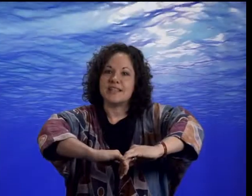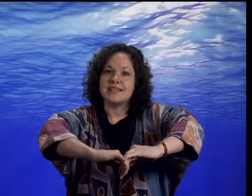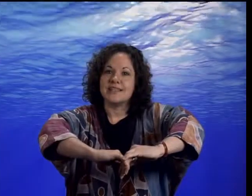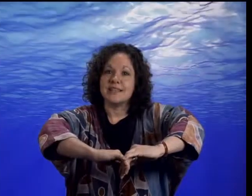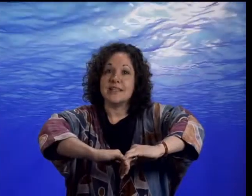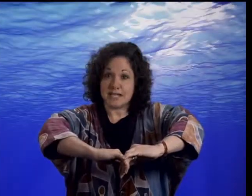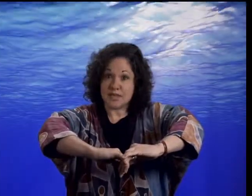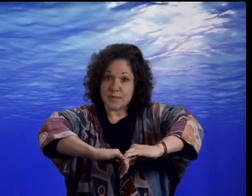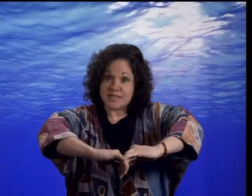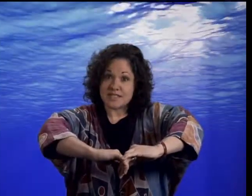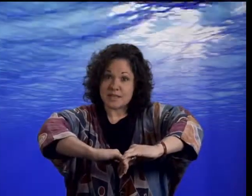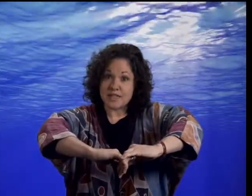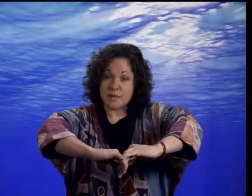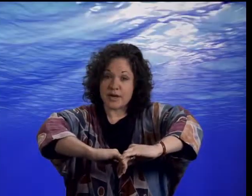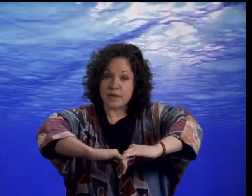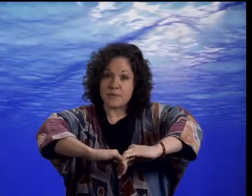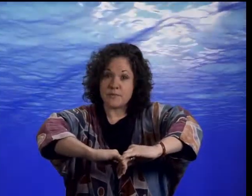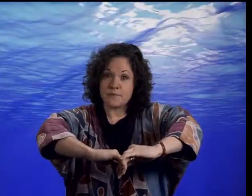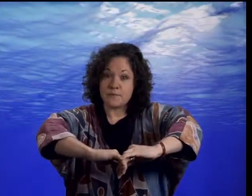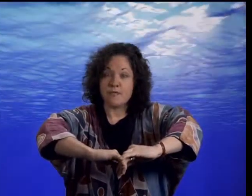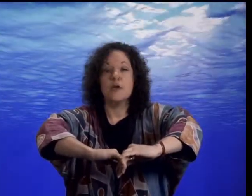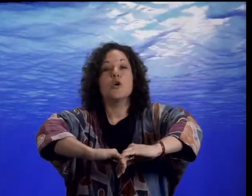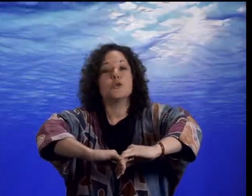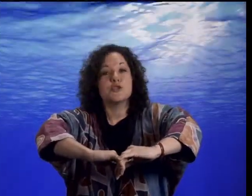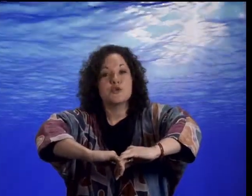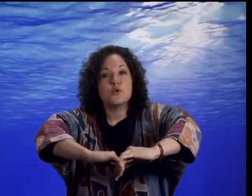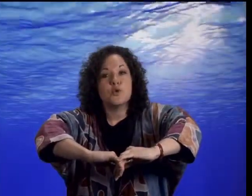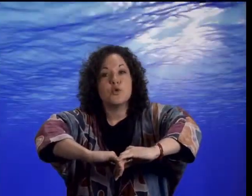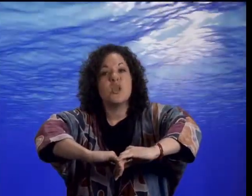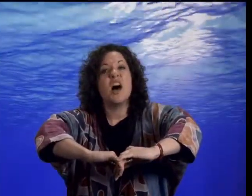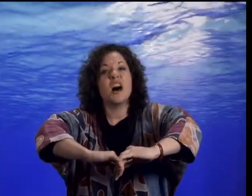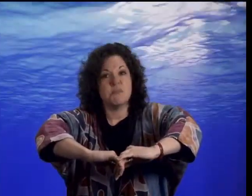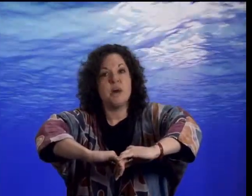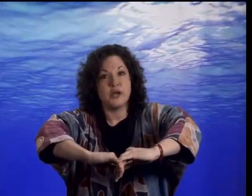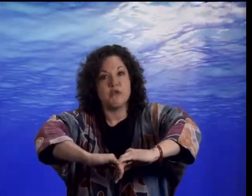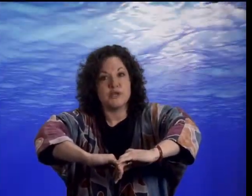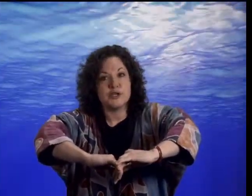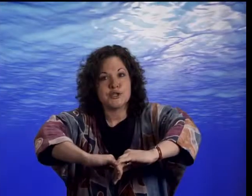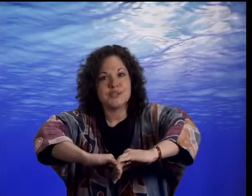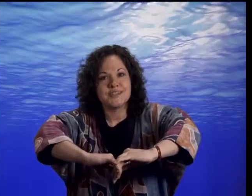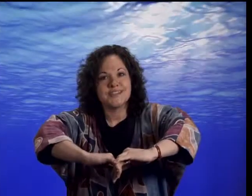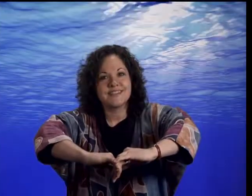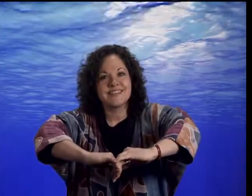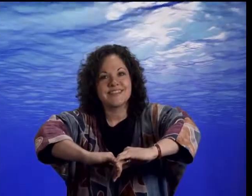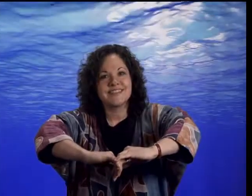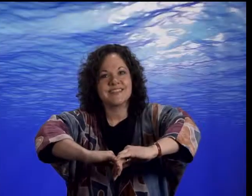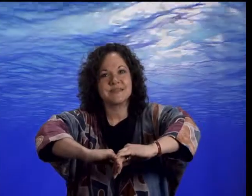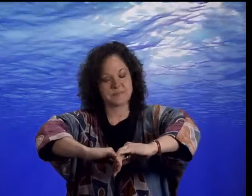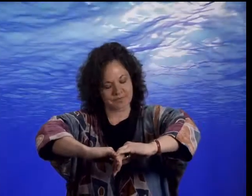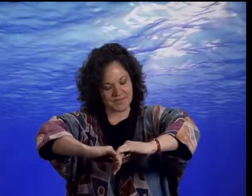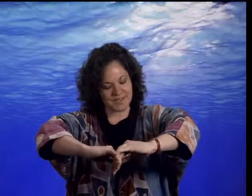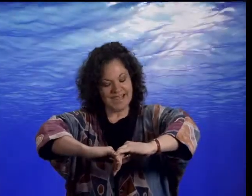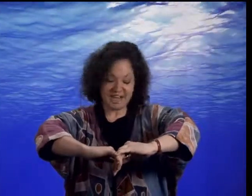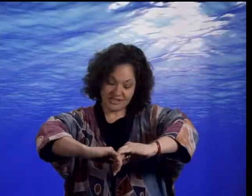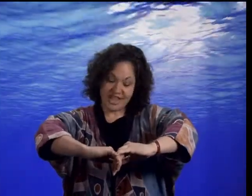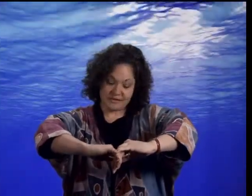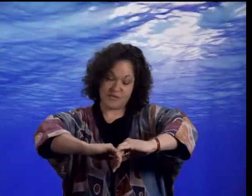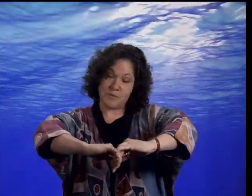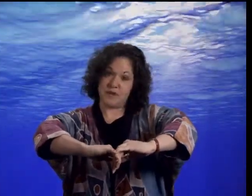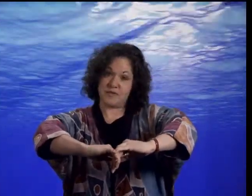in the midst of that puddle was a school of puddle fish. Now life for the puddle